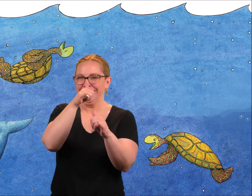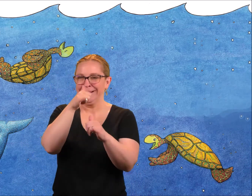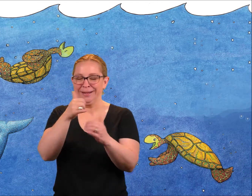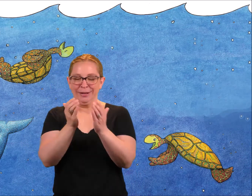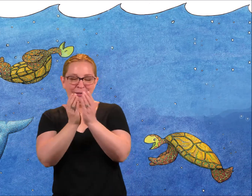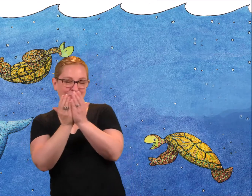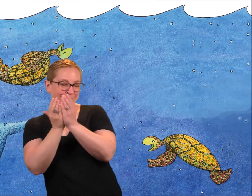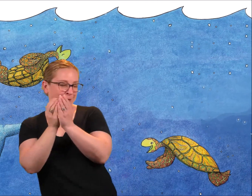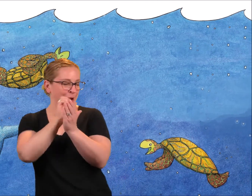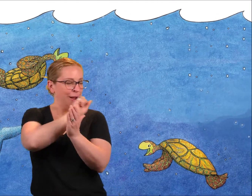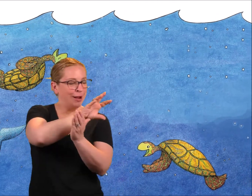sea turtles.